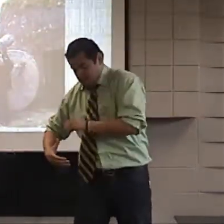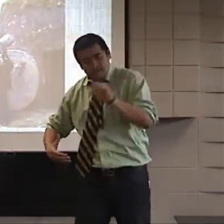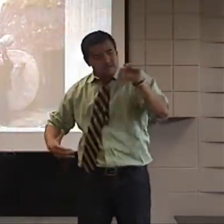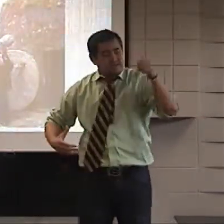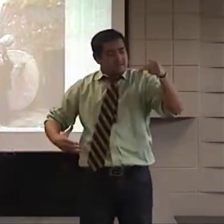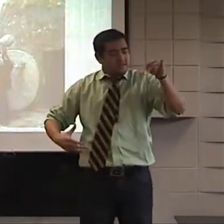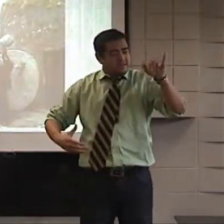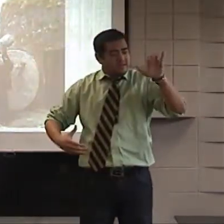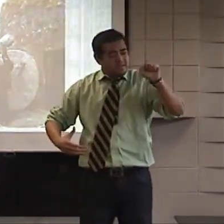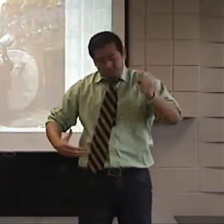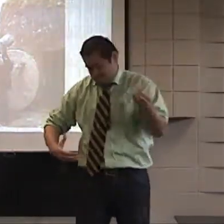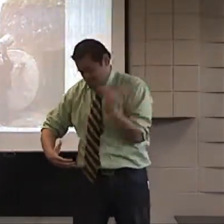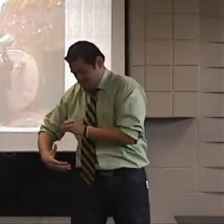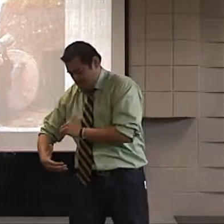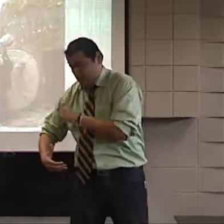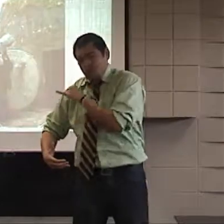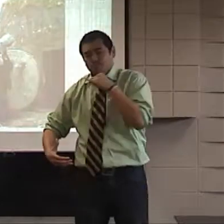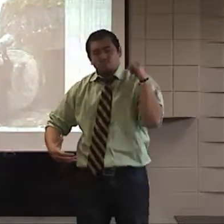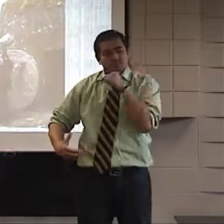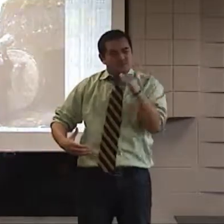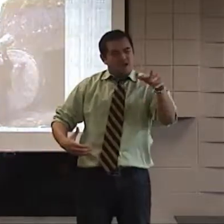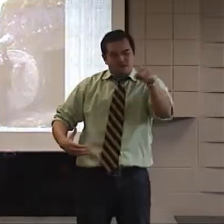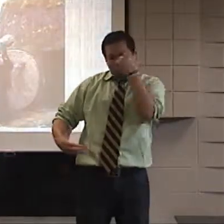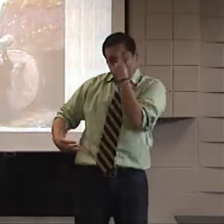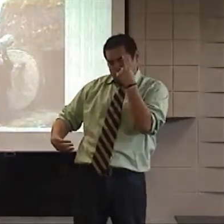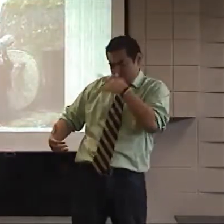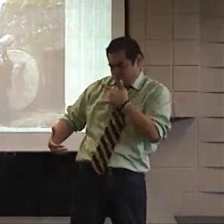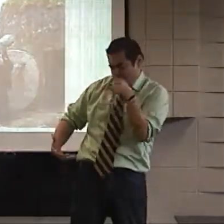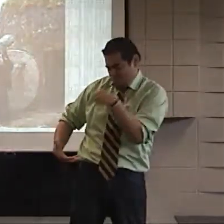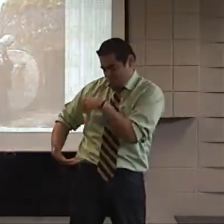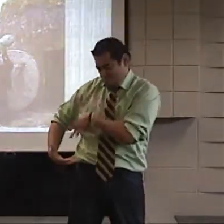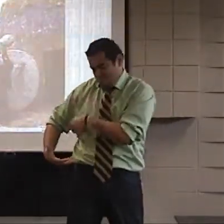flowers, spices, and perfuming oils.